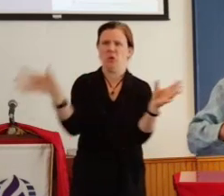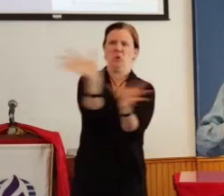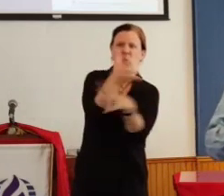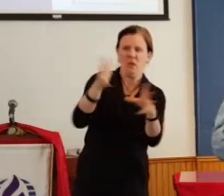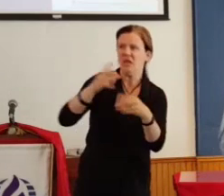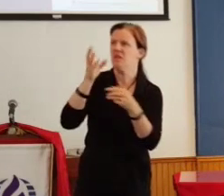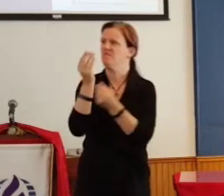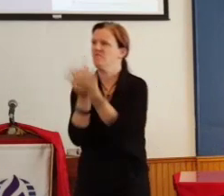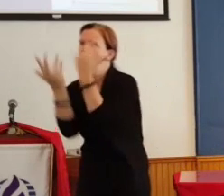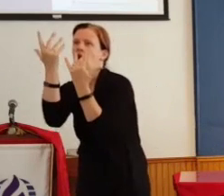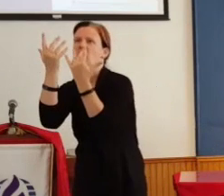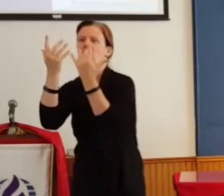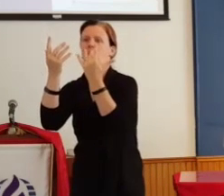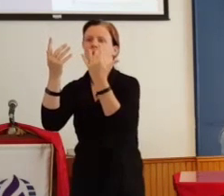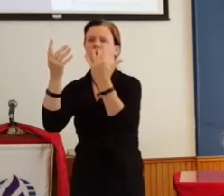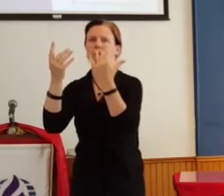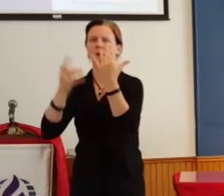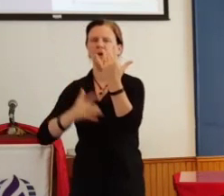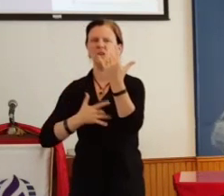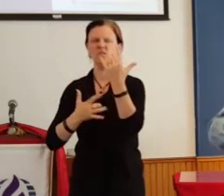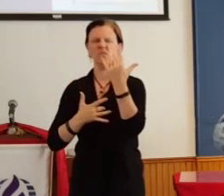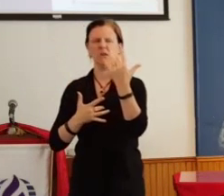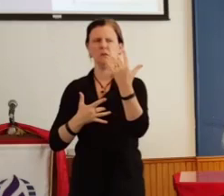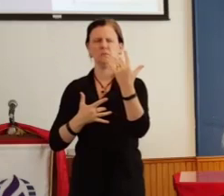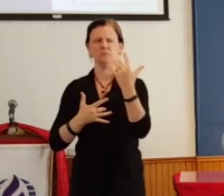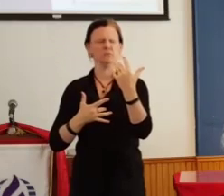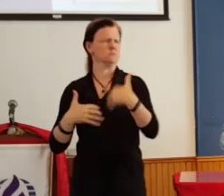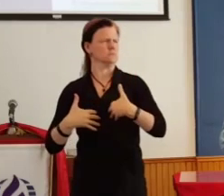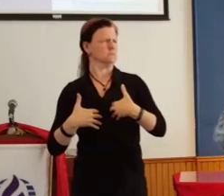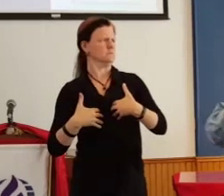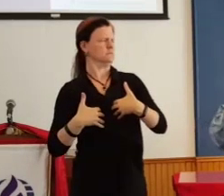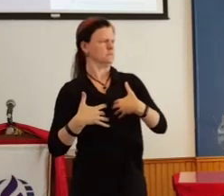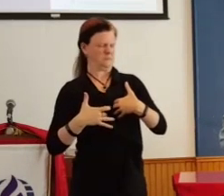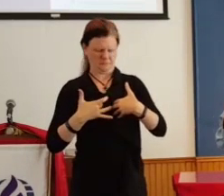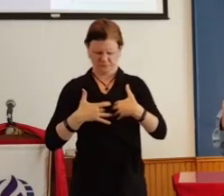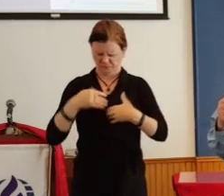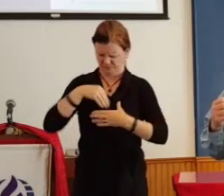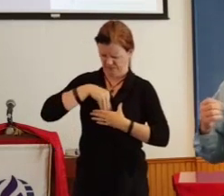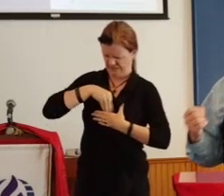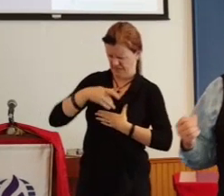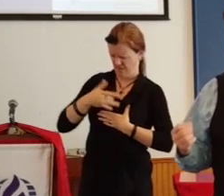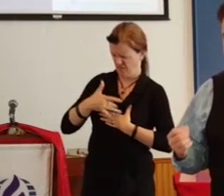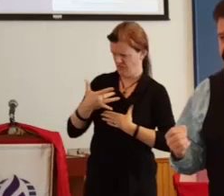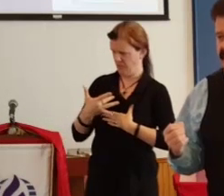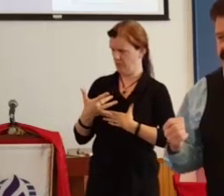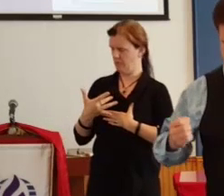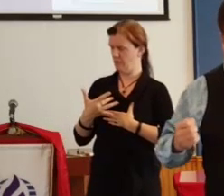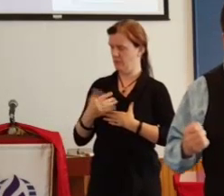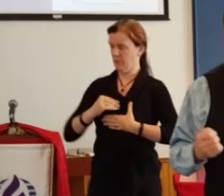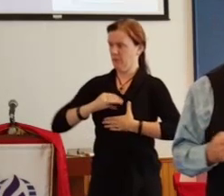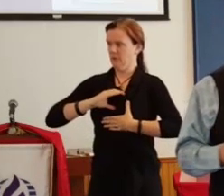we can begin to feel a change. We feel empowered, not afraid.